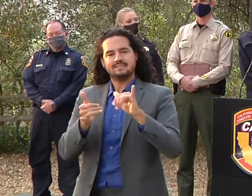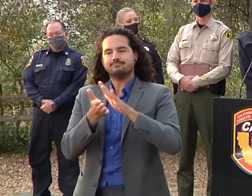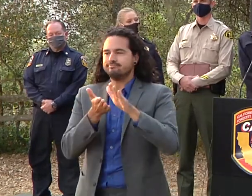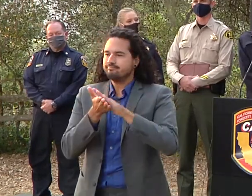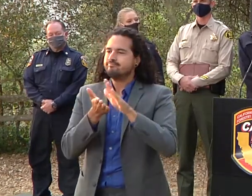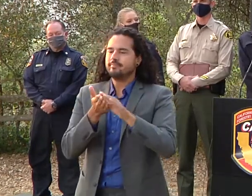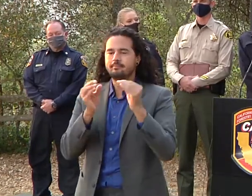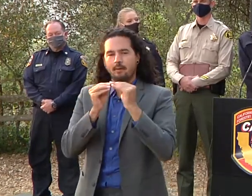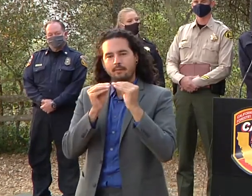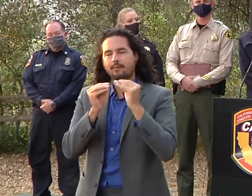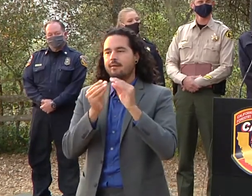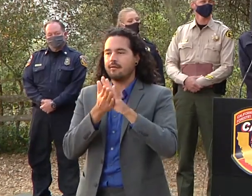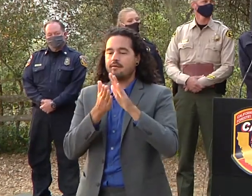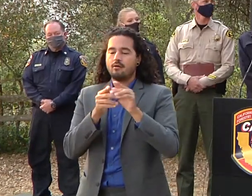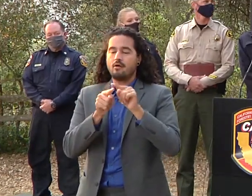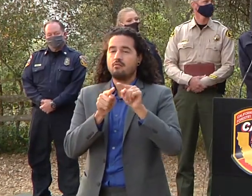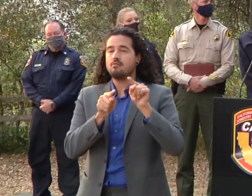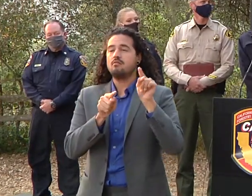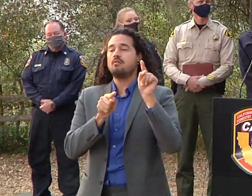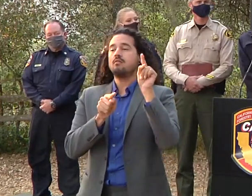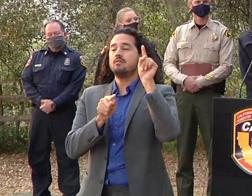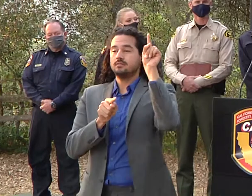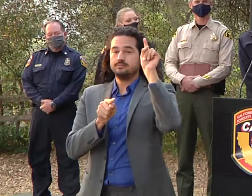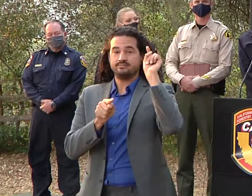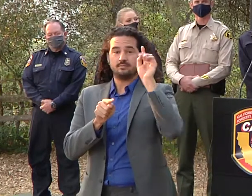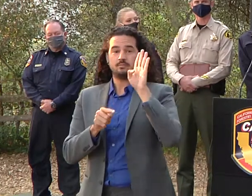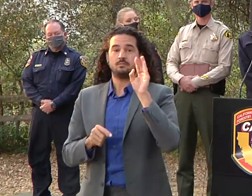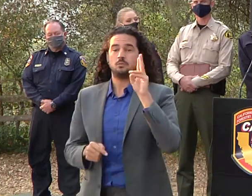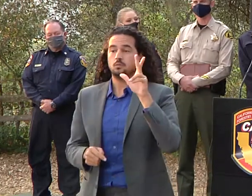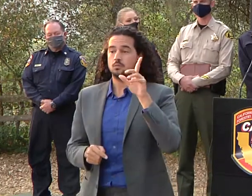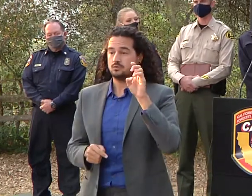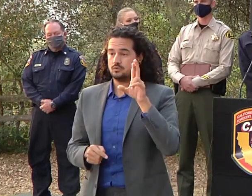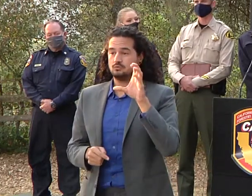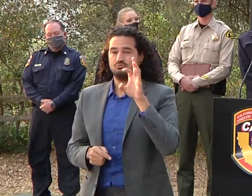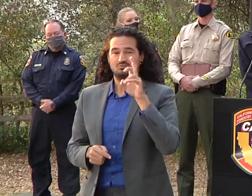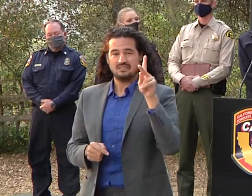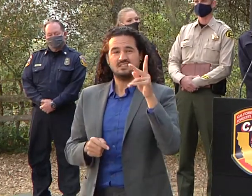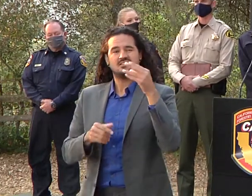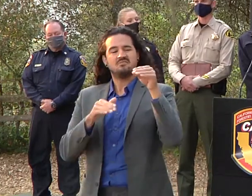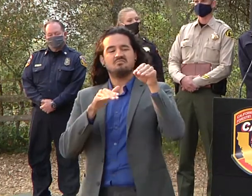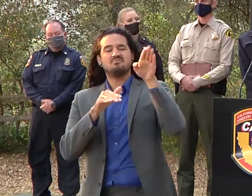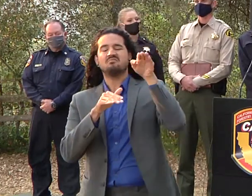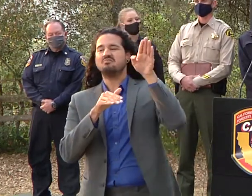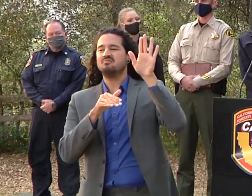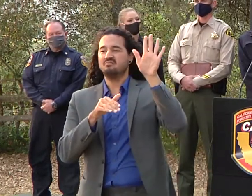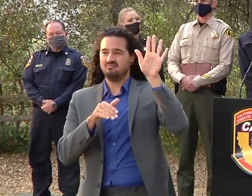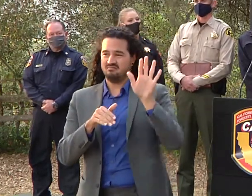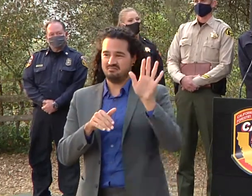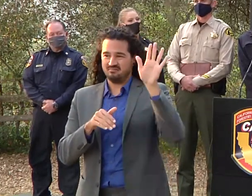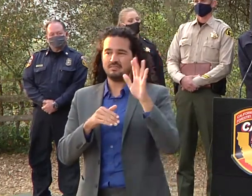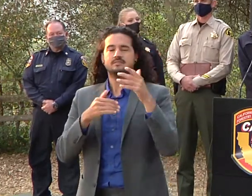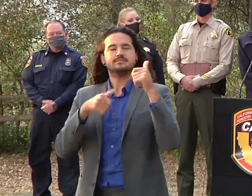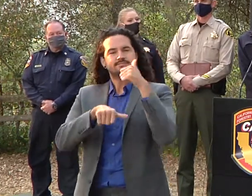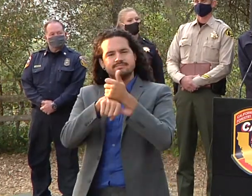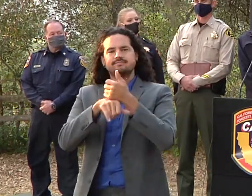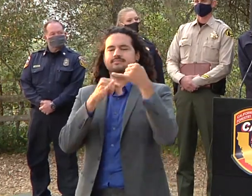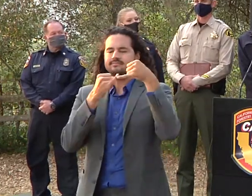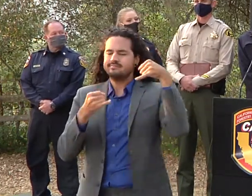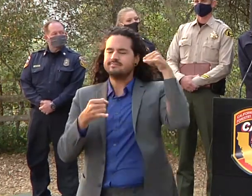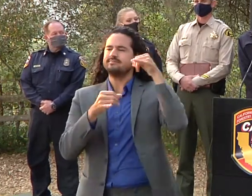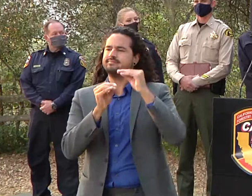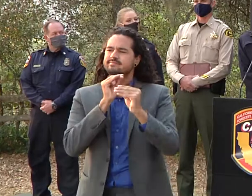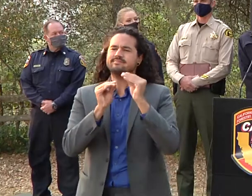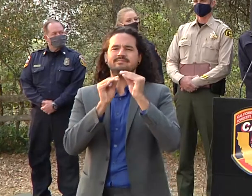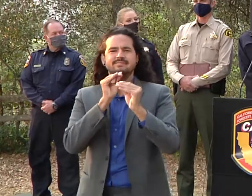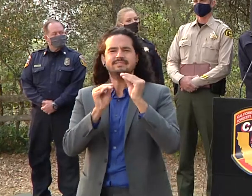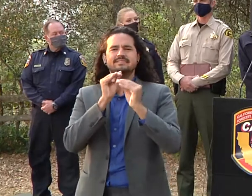towards uh boulder creek and beyond again that line construction is ongoing and being improved